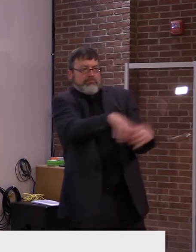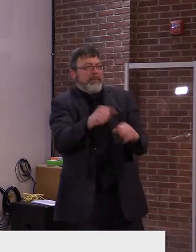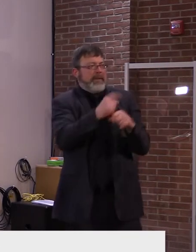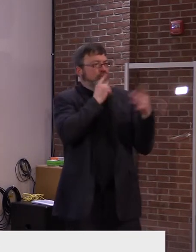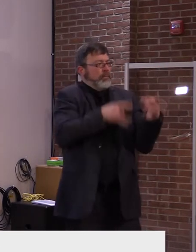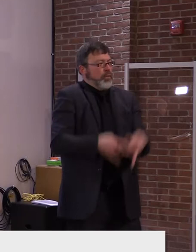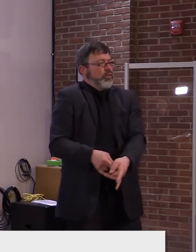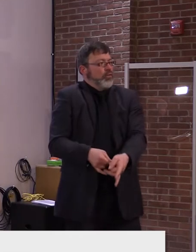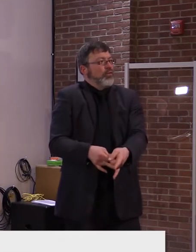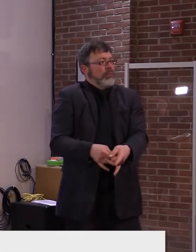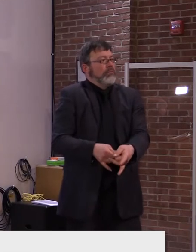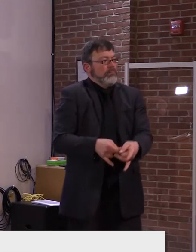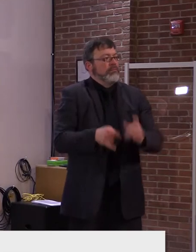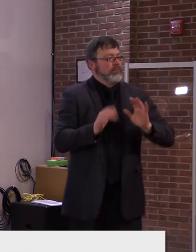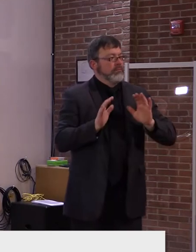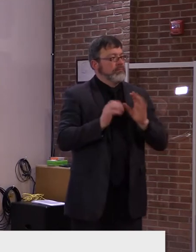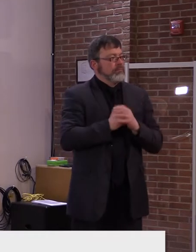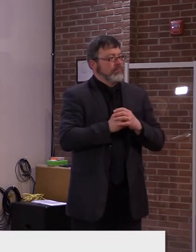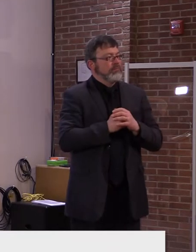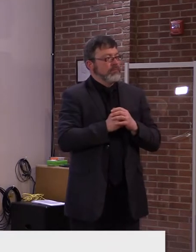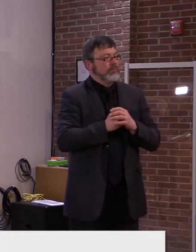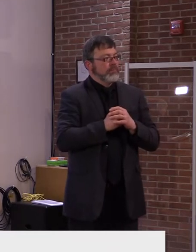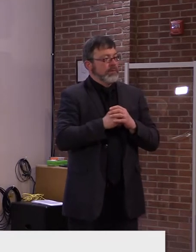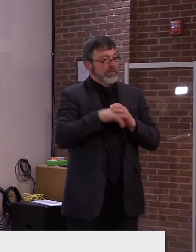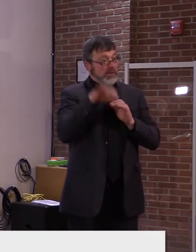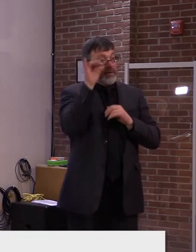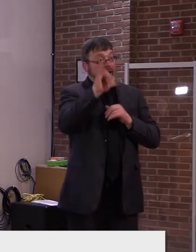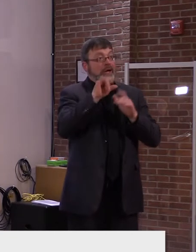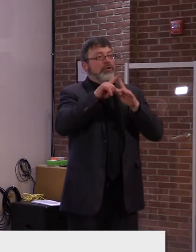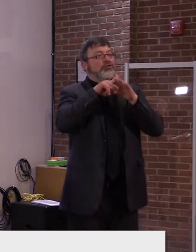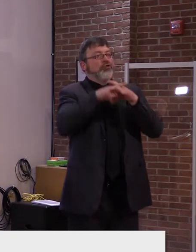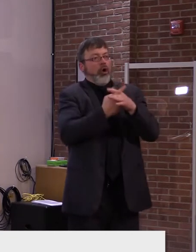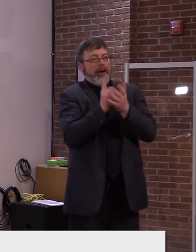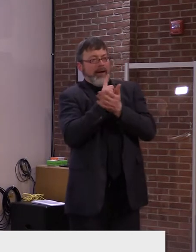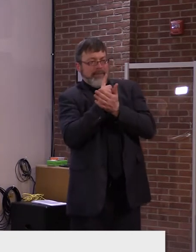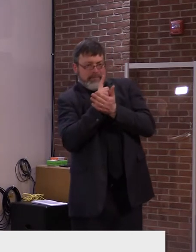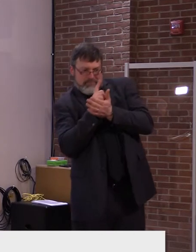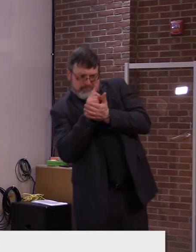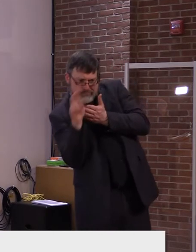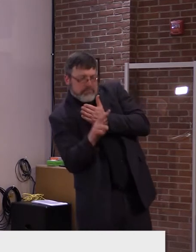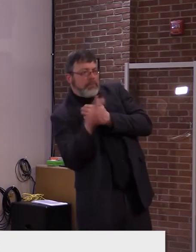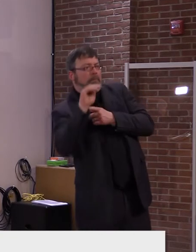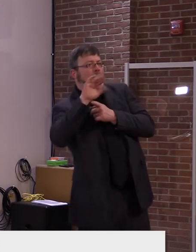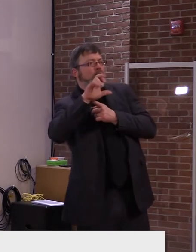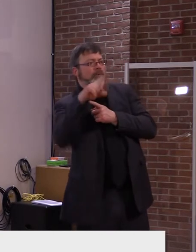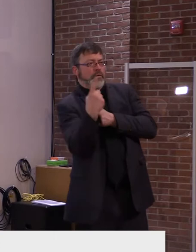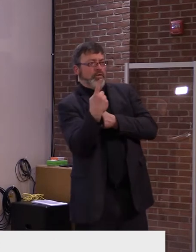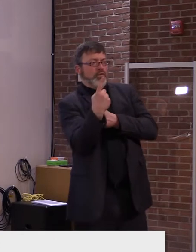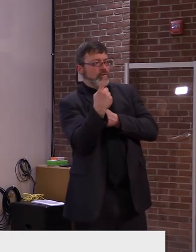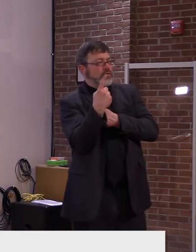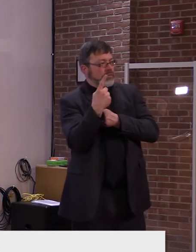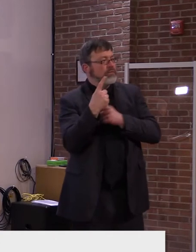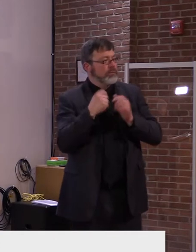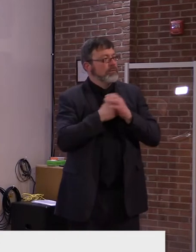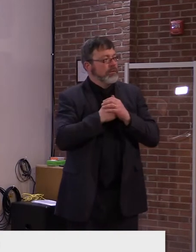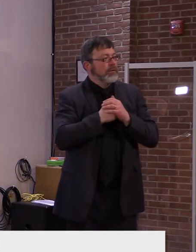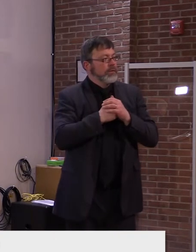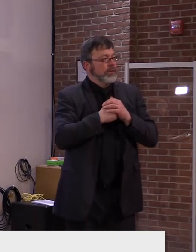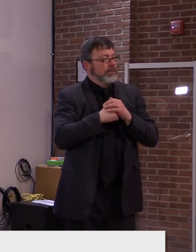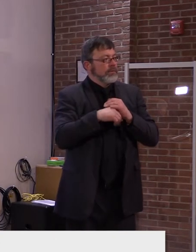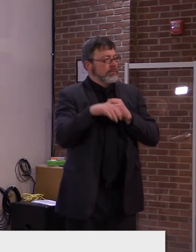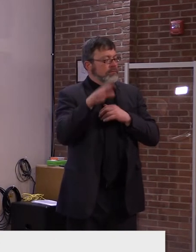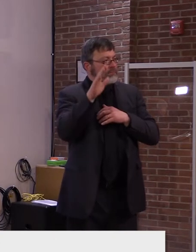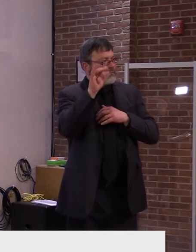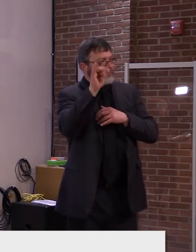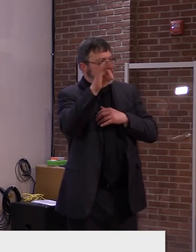a food box. The website is humanresources.vermont.gov slash food dash help.